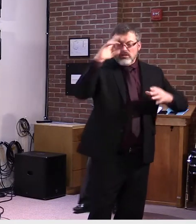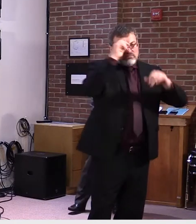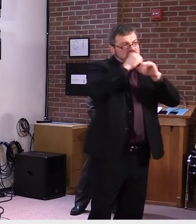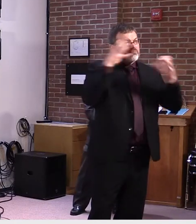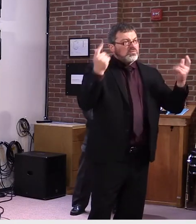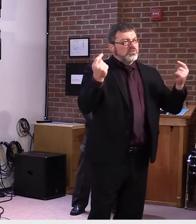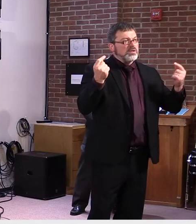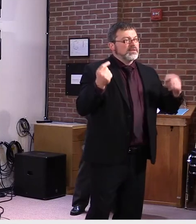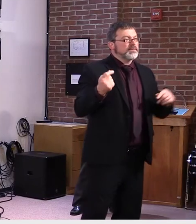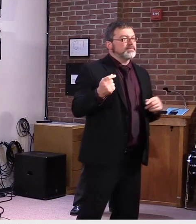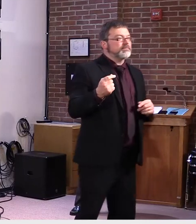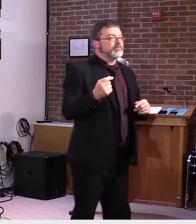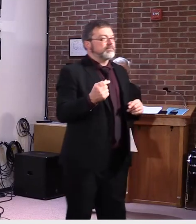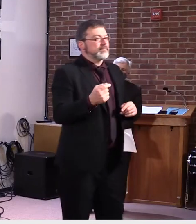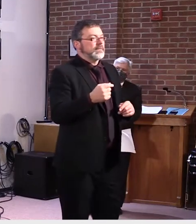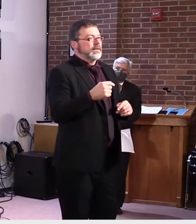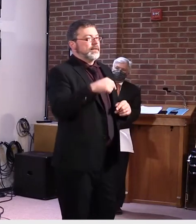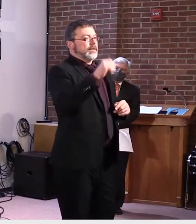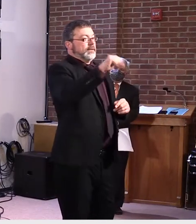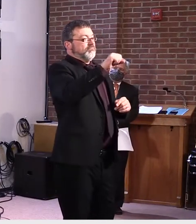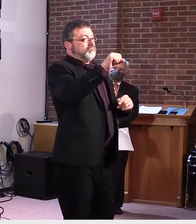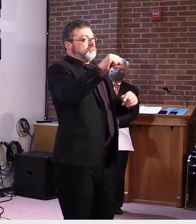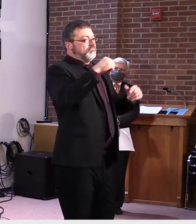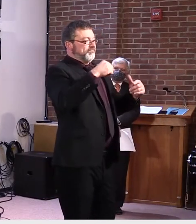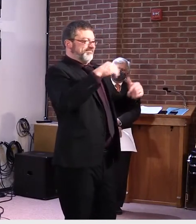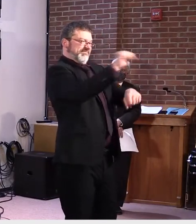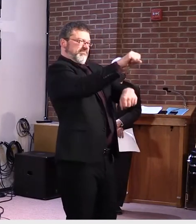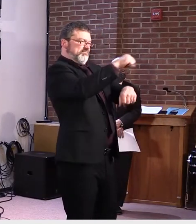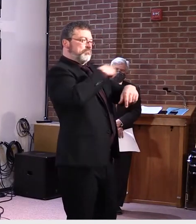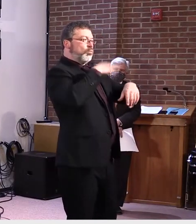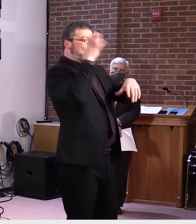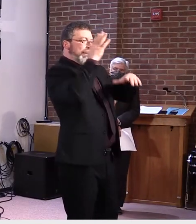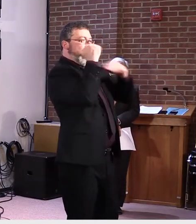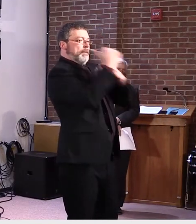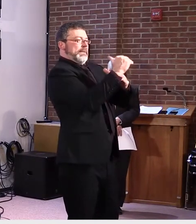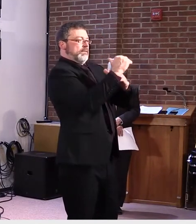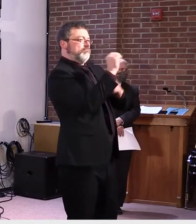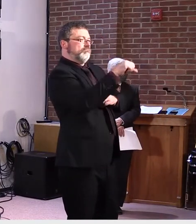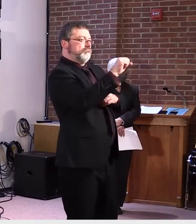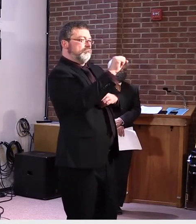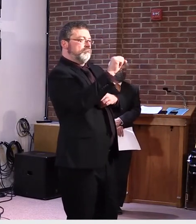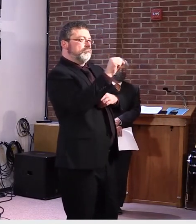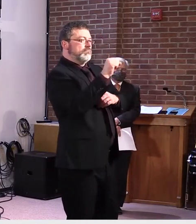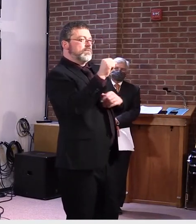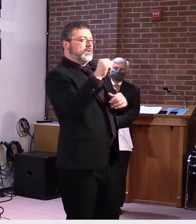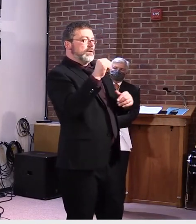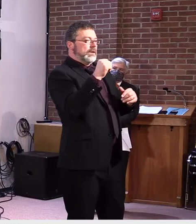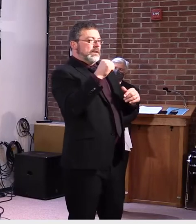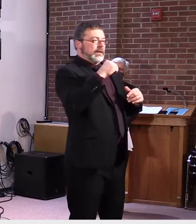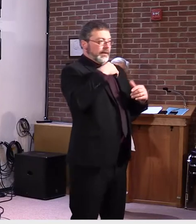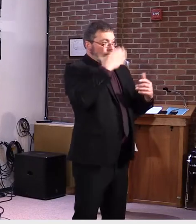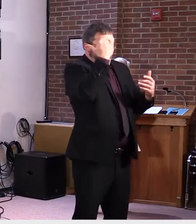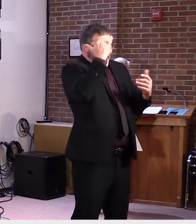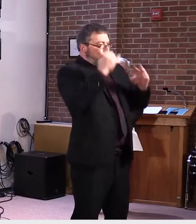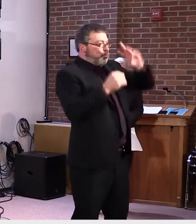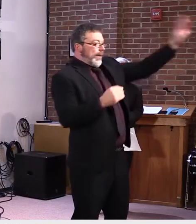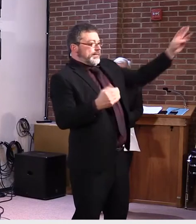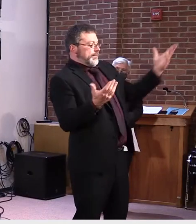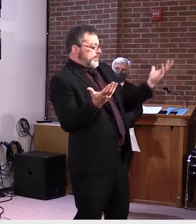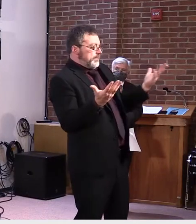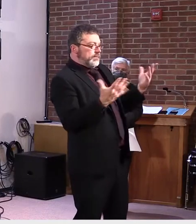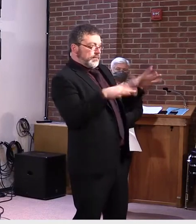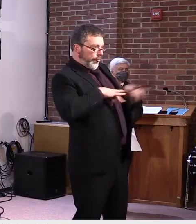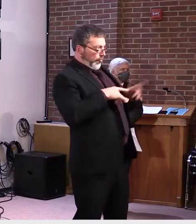think that people are quite a little hesitant to travel, understandably. We put restrictions on